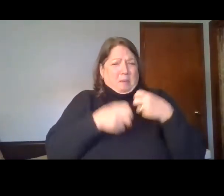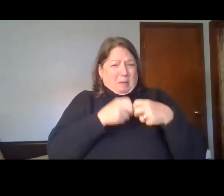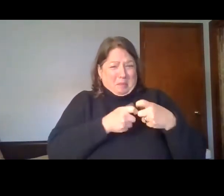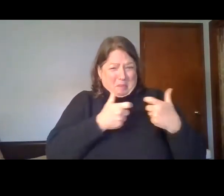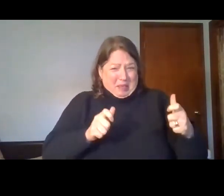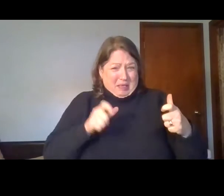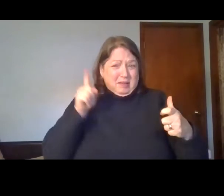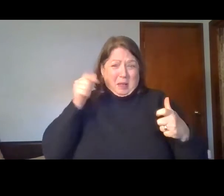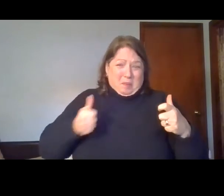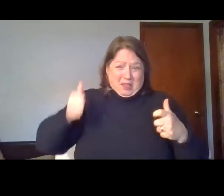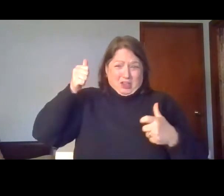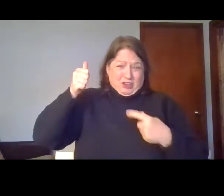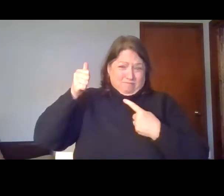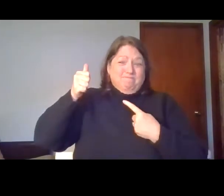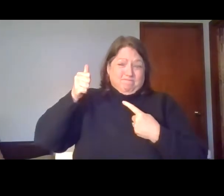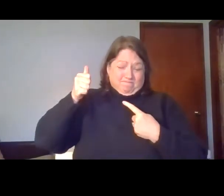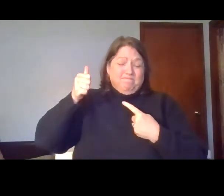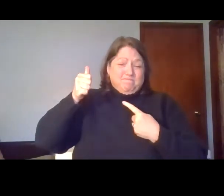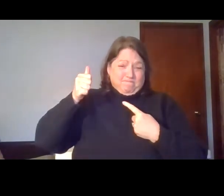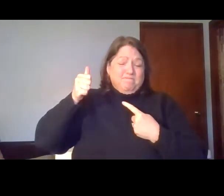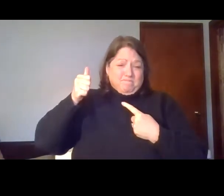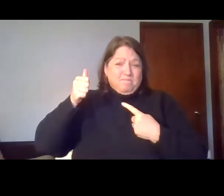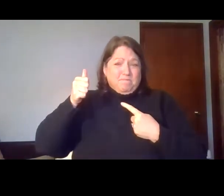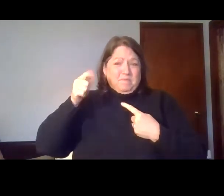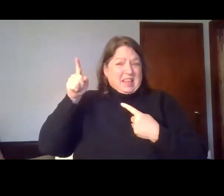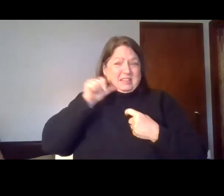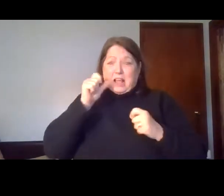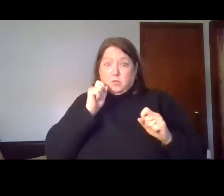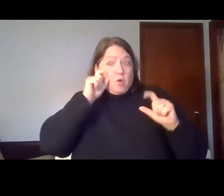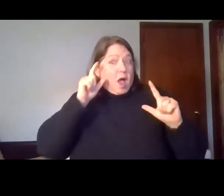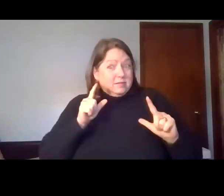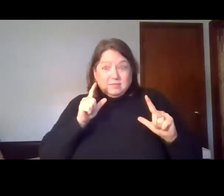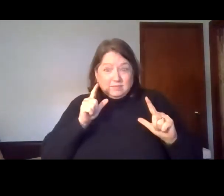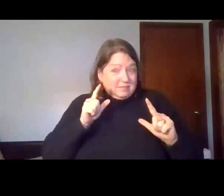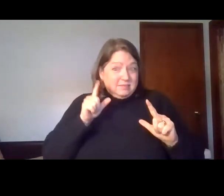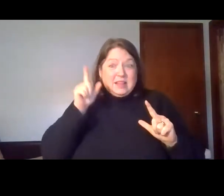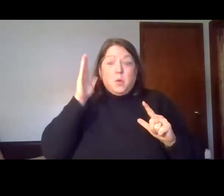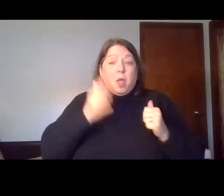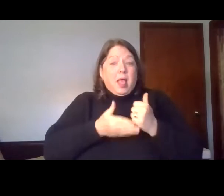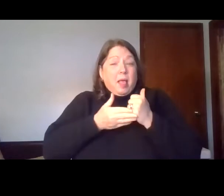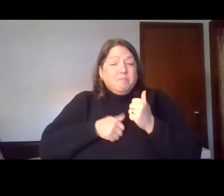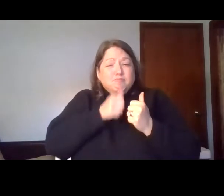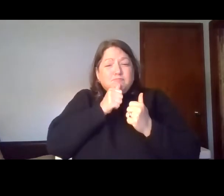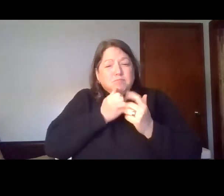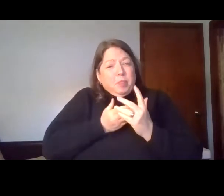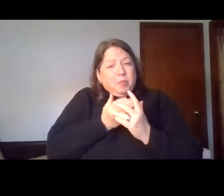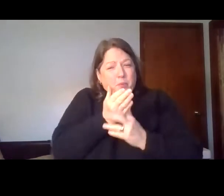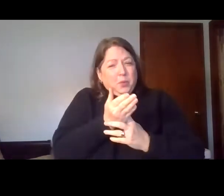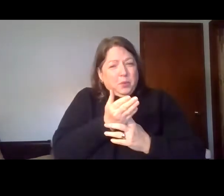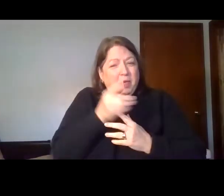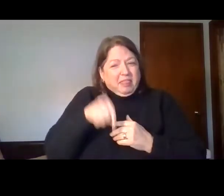God who was not surprised by this, in the God who is going to see us through this hard time.